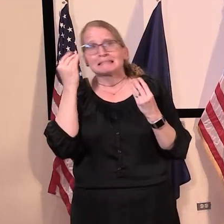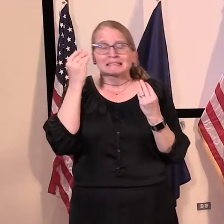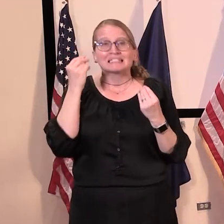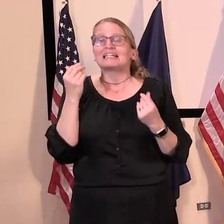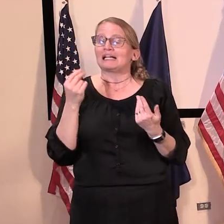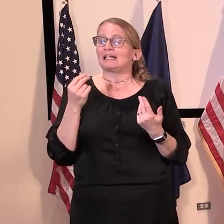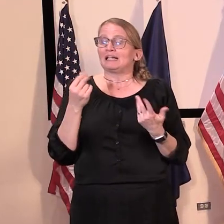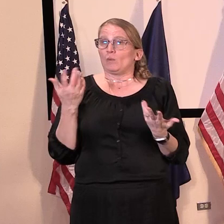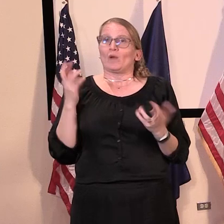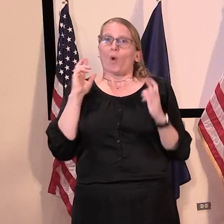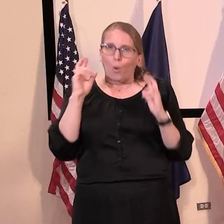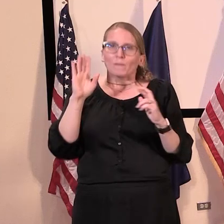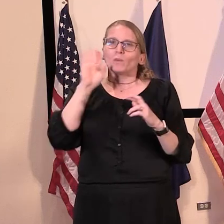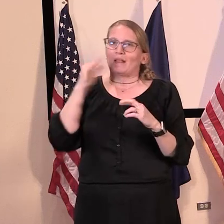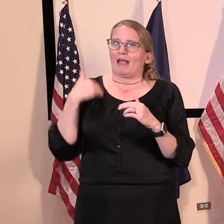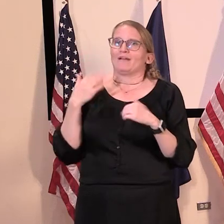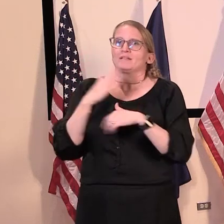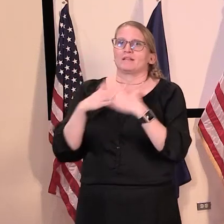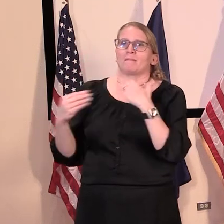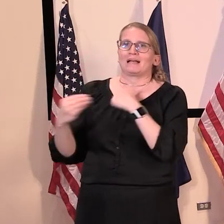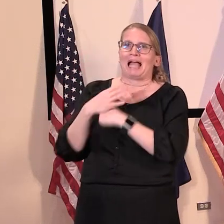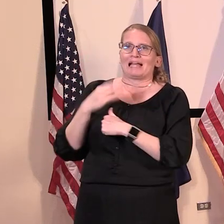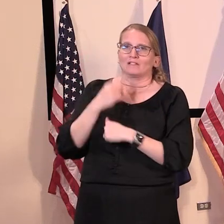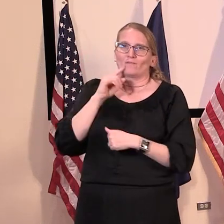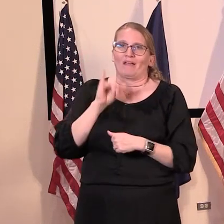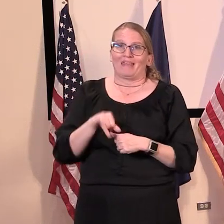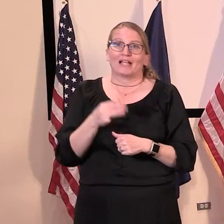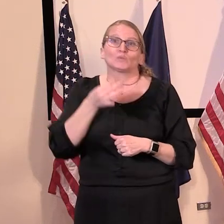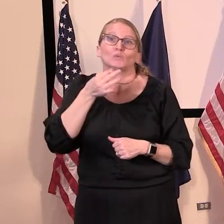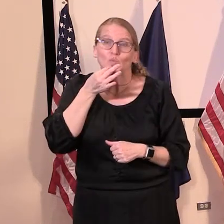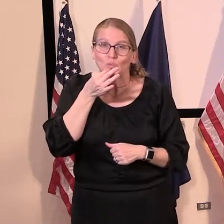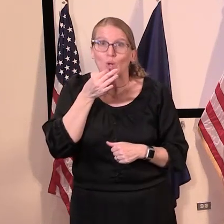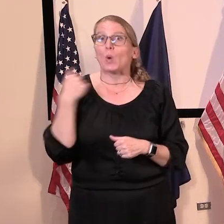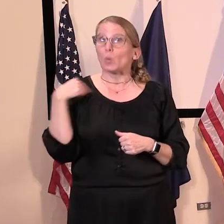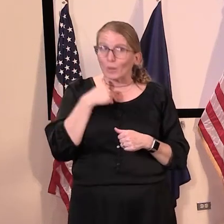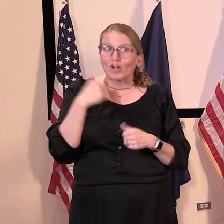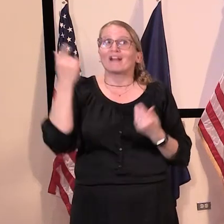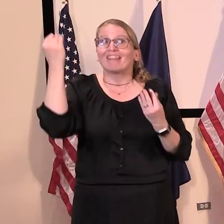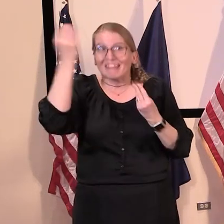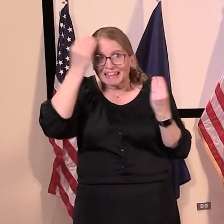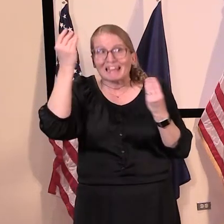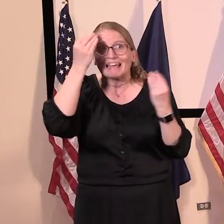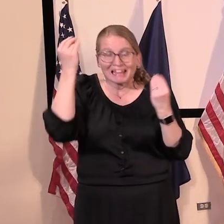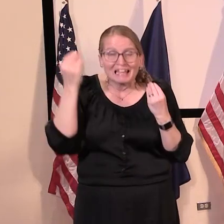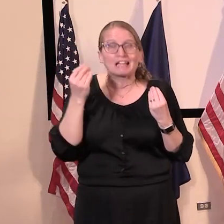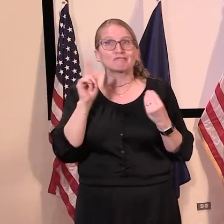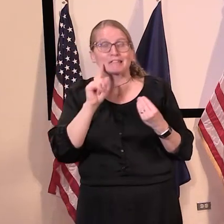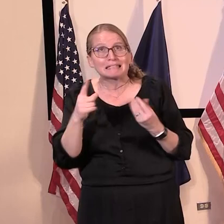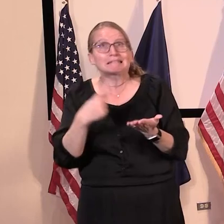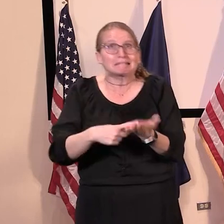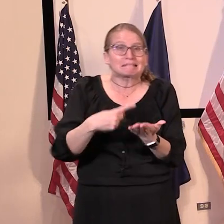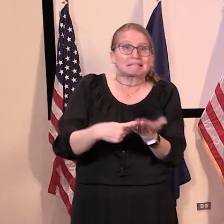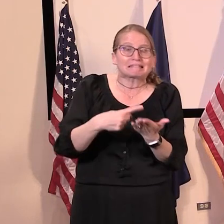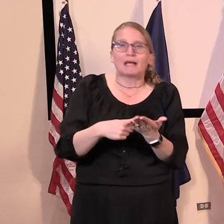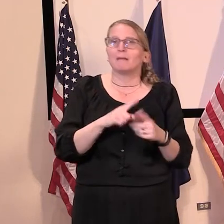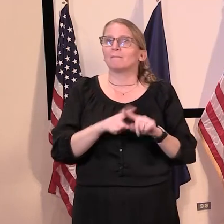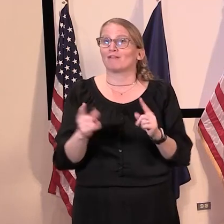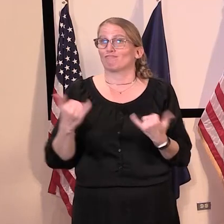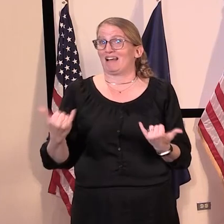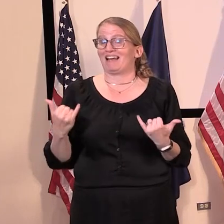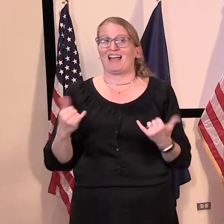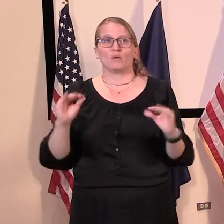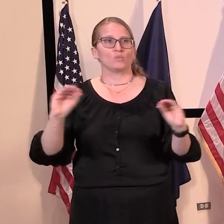uh, we don't, uh, uh, while we're considering it, we don't have anything definitive, uh, to give you at this point.